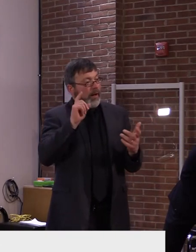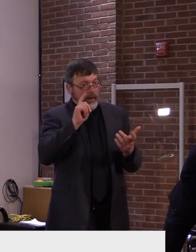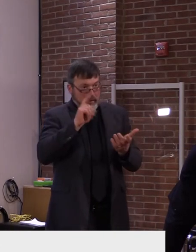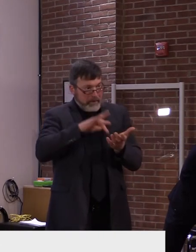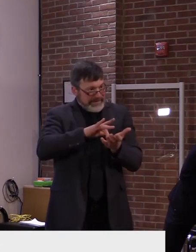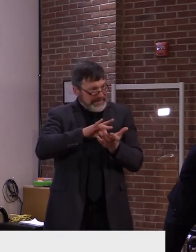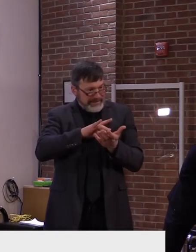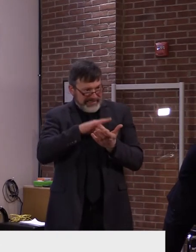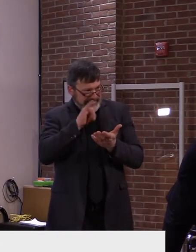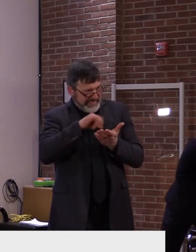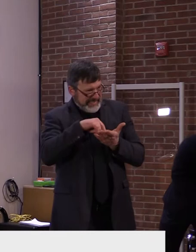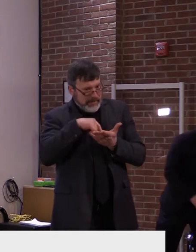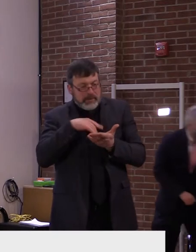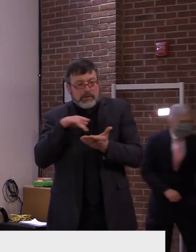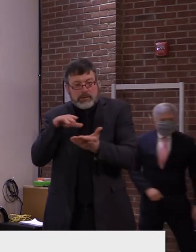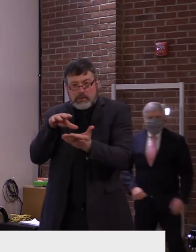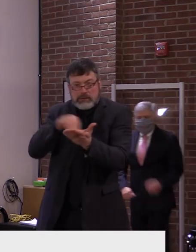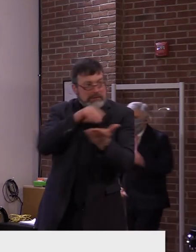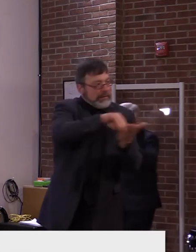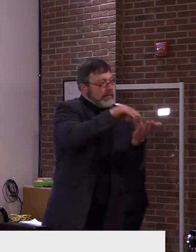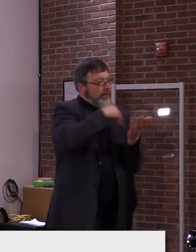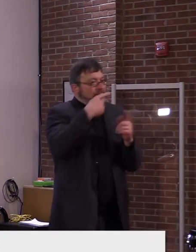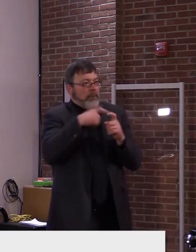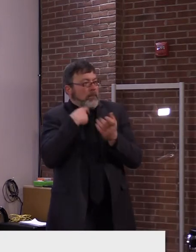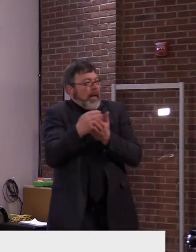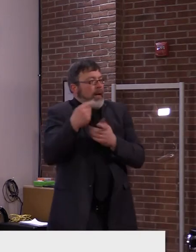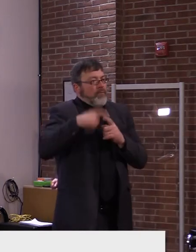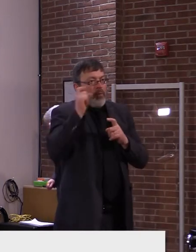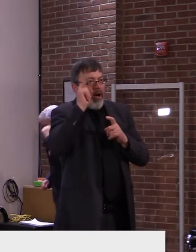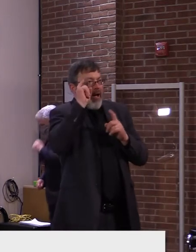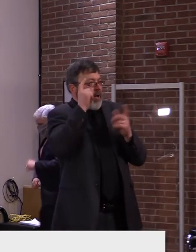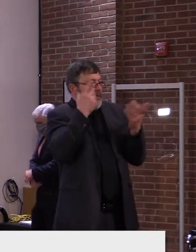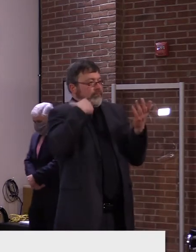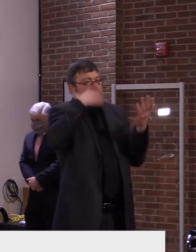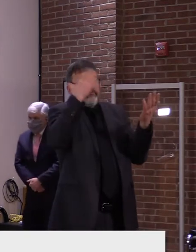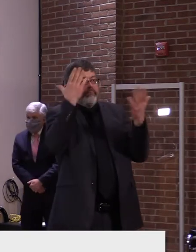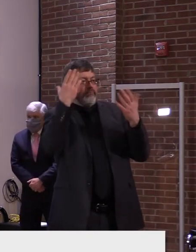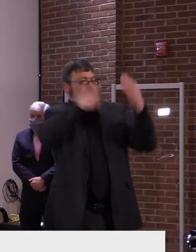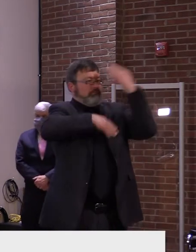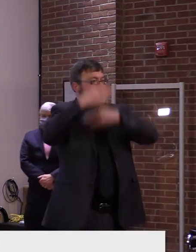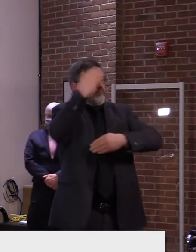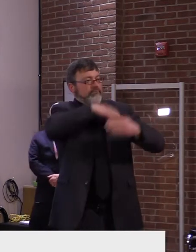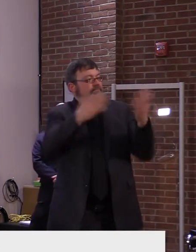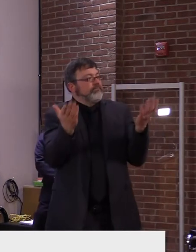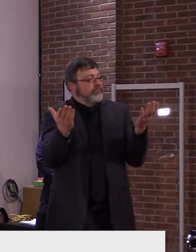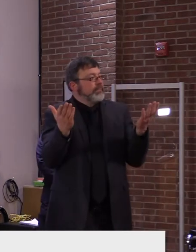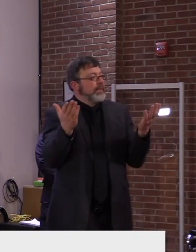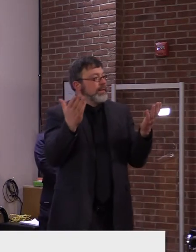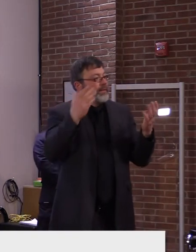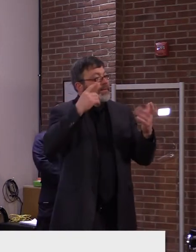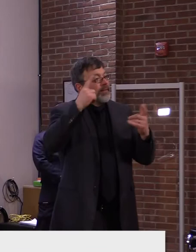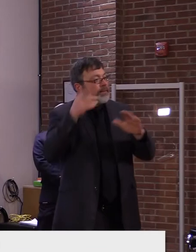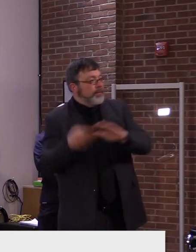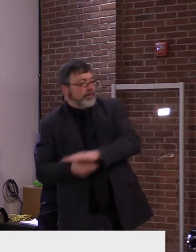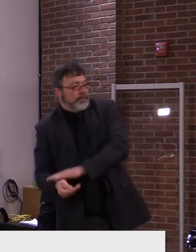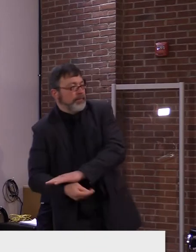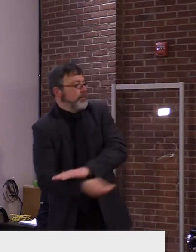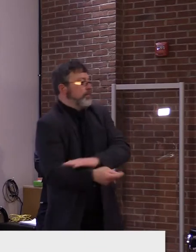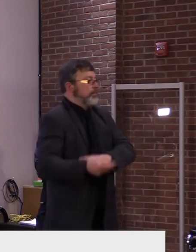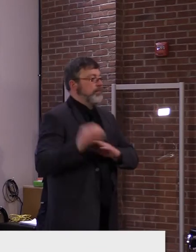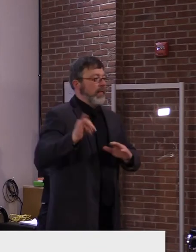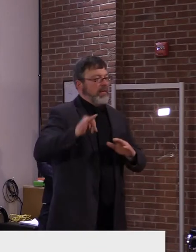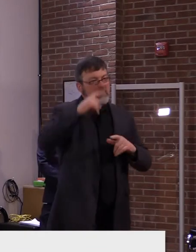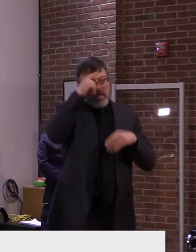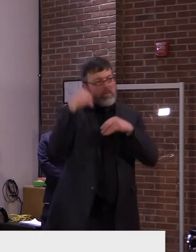product that they were purchasing. So all of those things contributed to the reversal of the good fortune we'd had the year before.